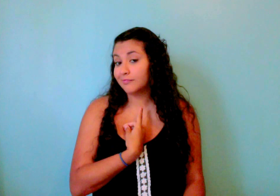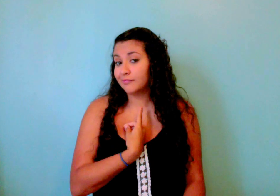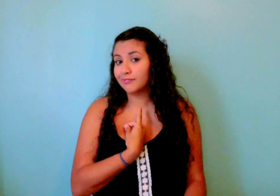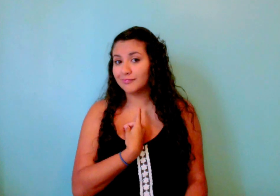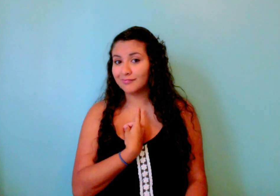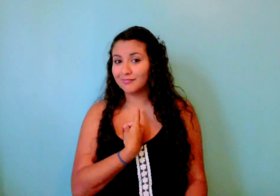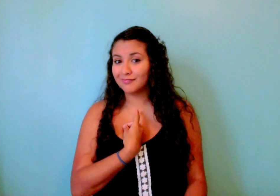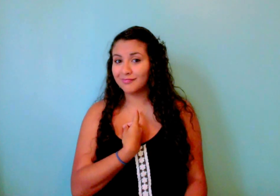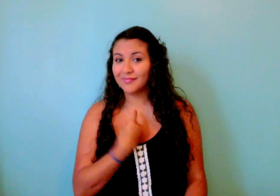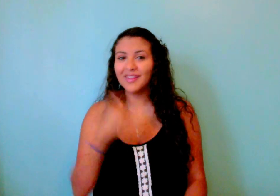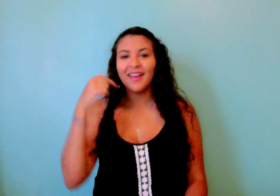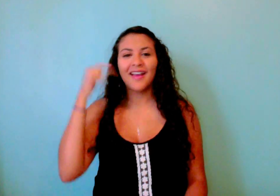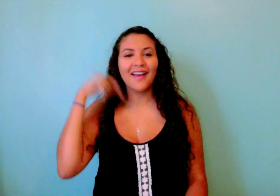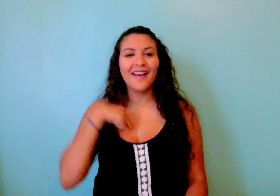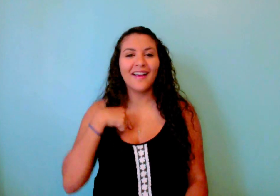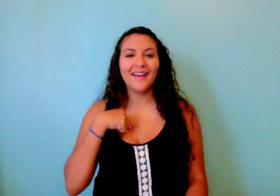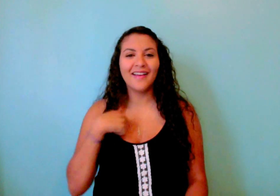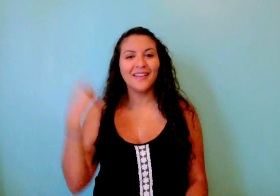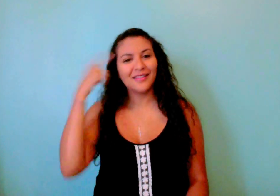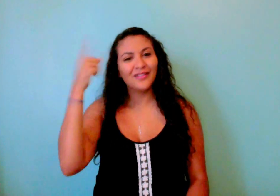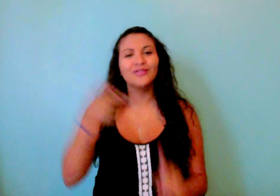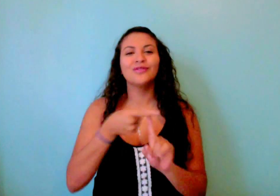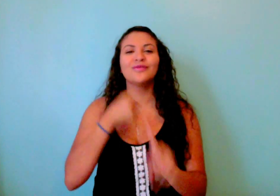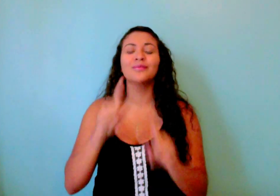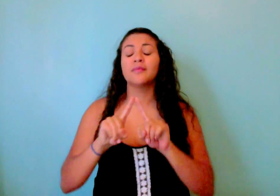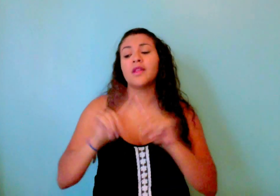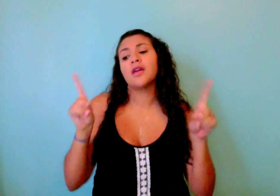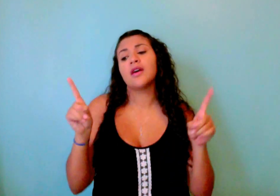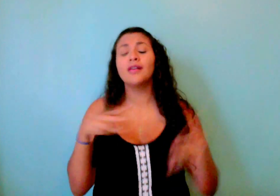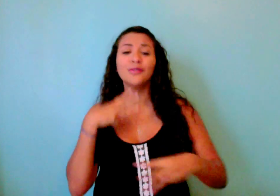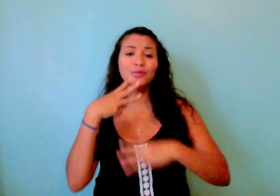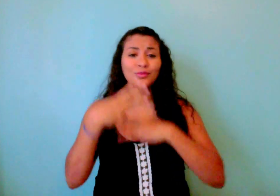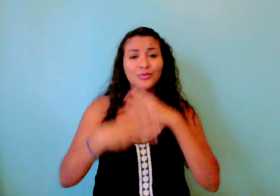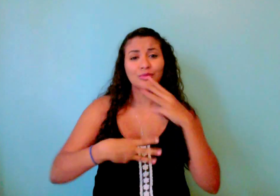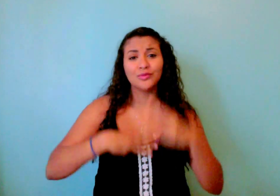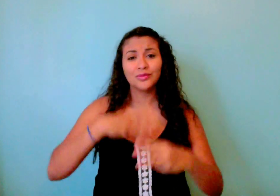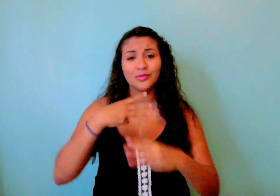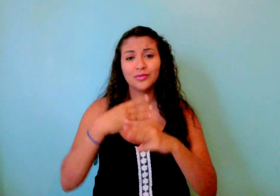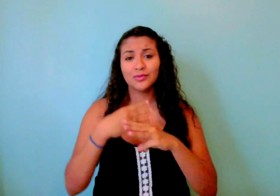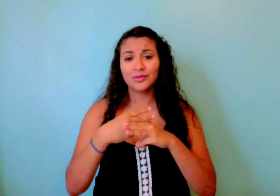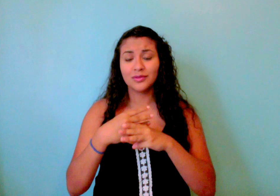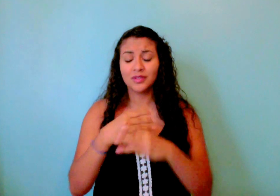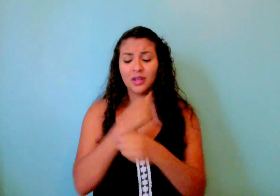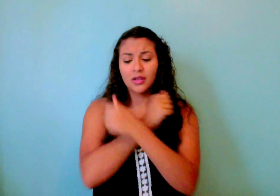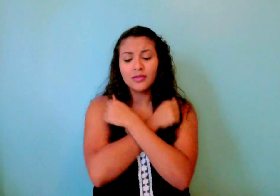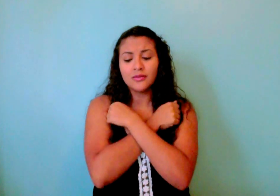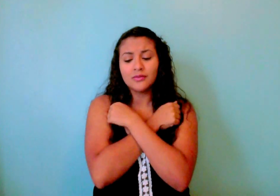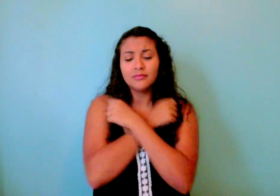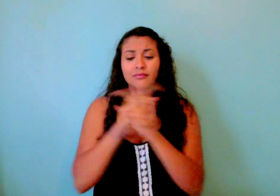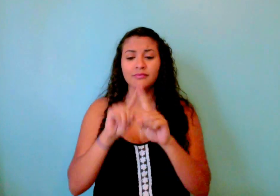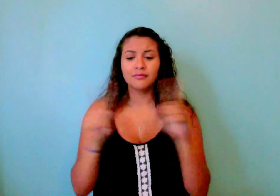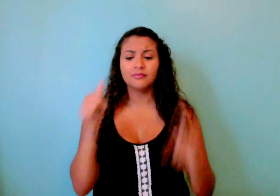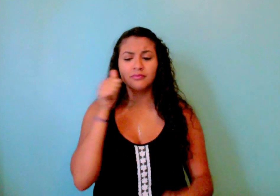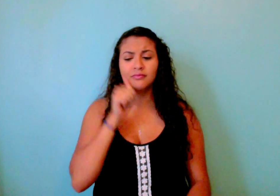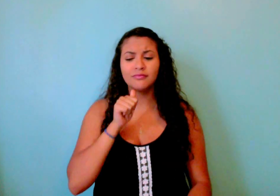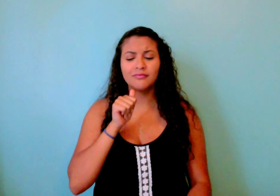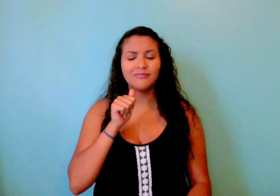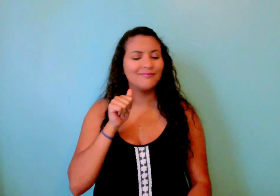Cause I think you're from another world And I, I couldn't love another